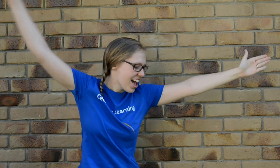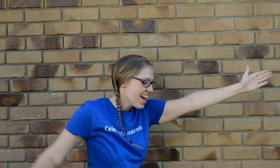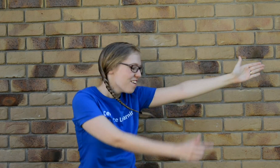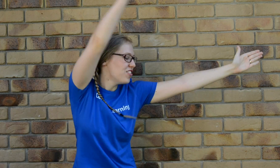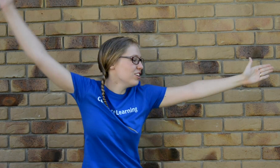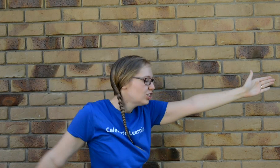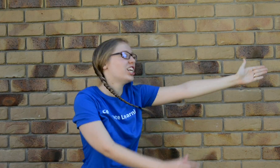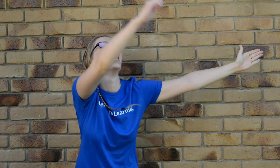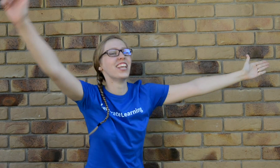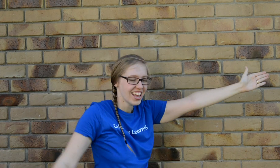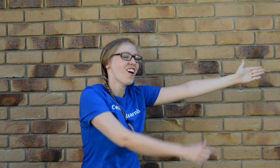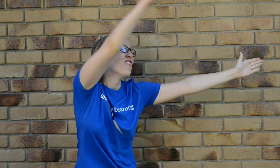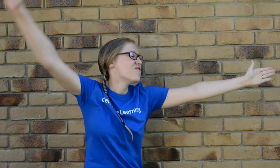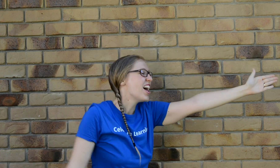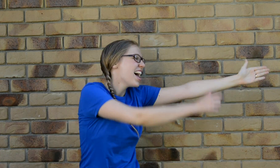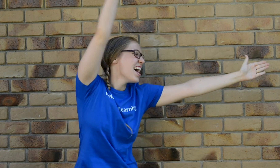Revolution! Revolution!